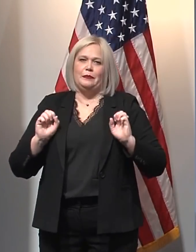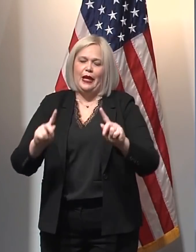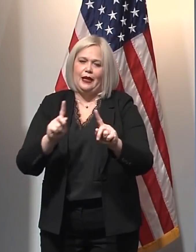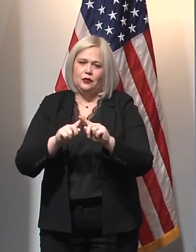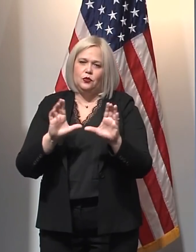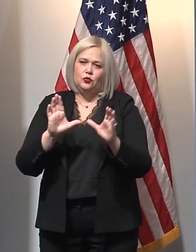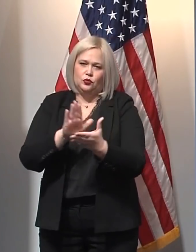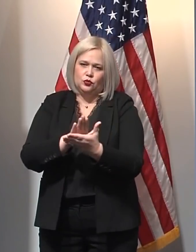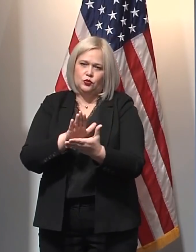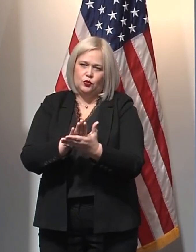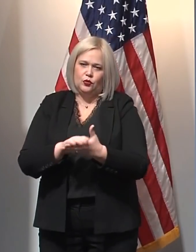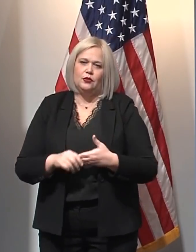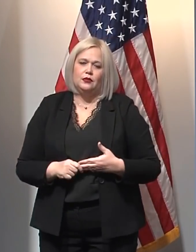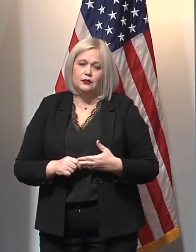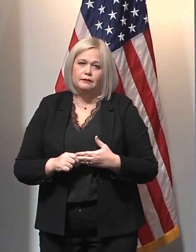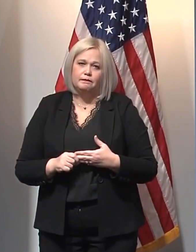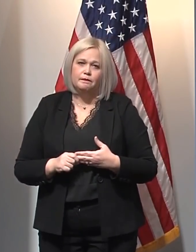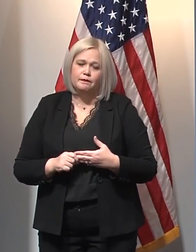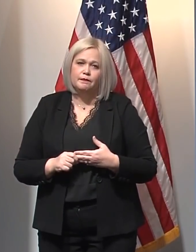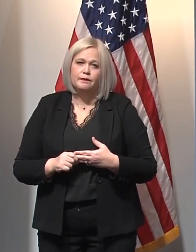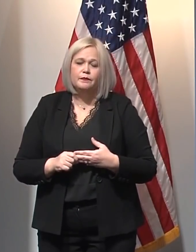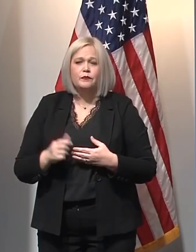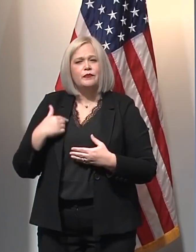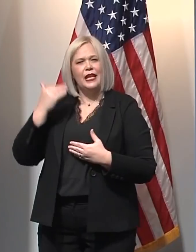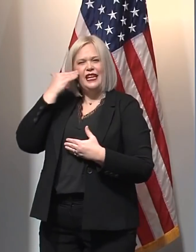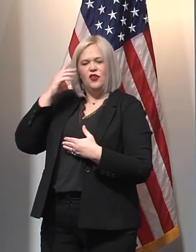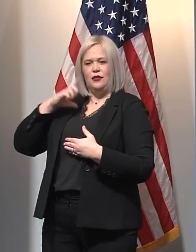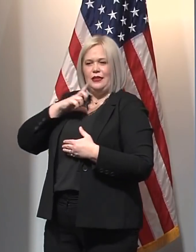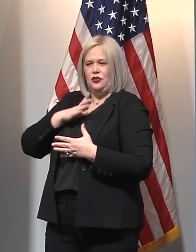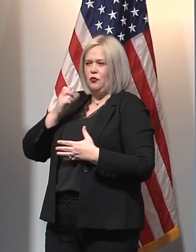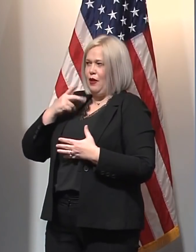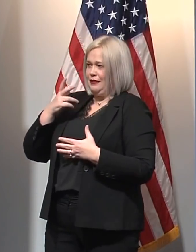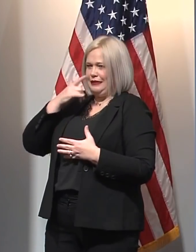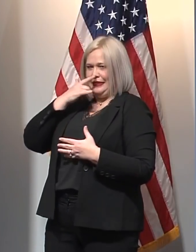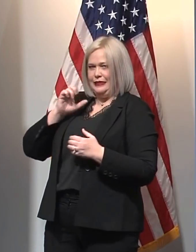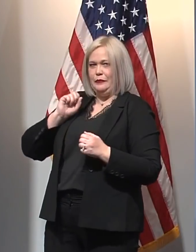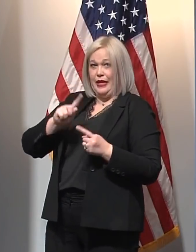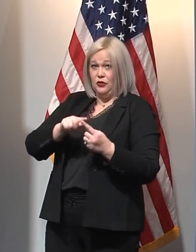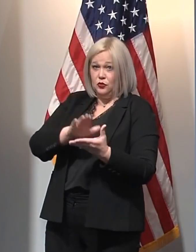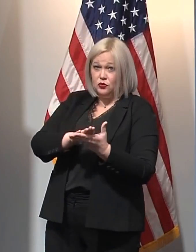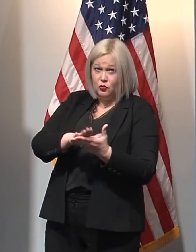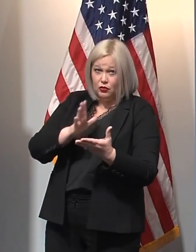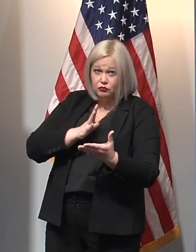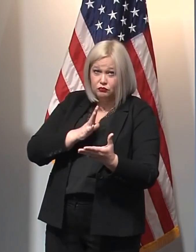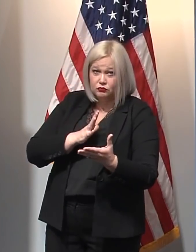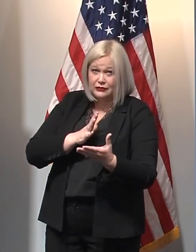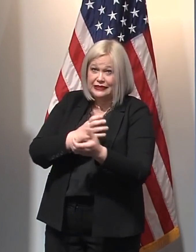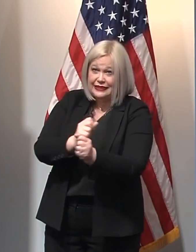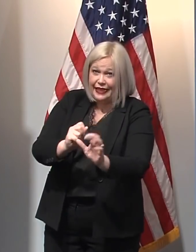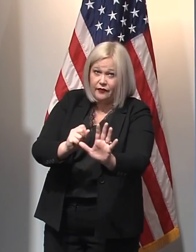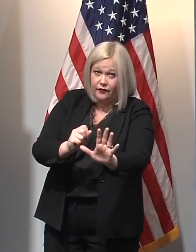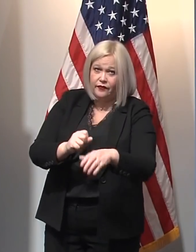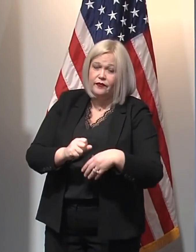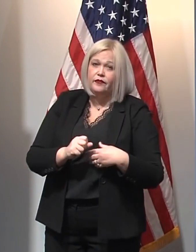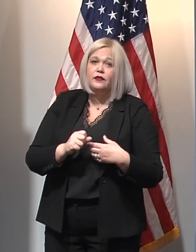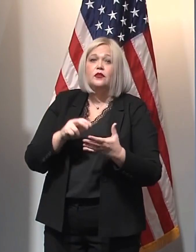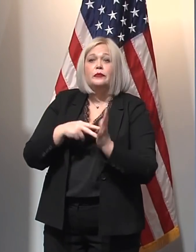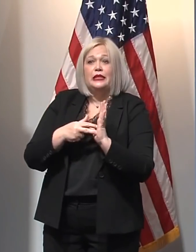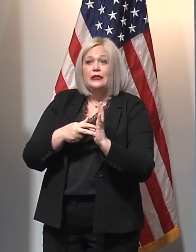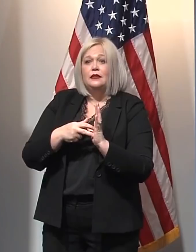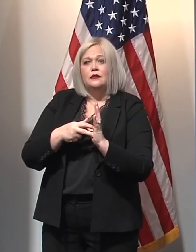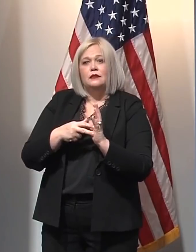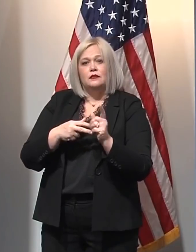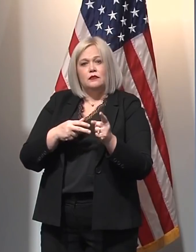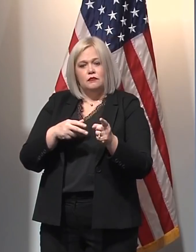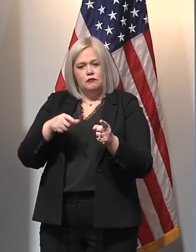to the classroom. So I know that the legislature wants to see our kids back in class safely so that they can